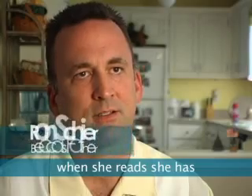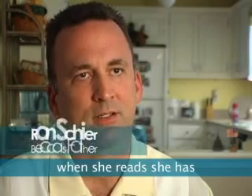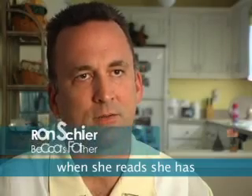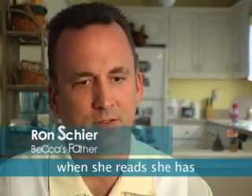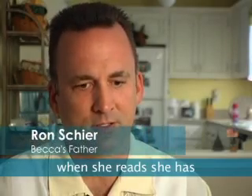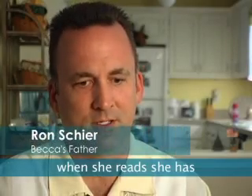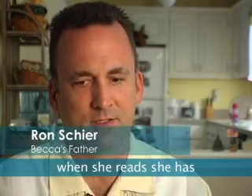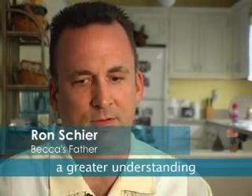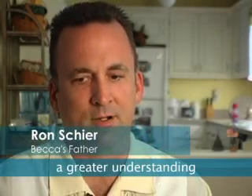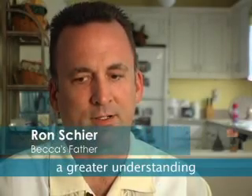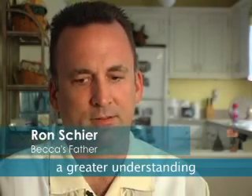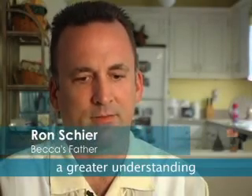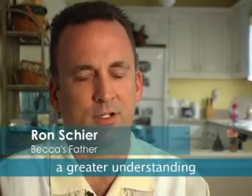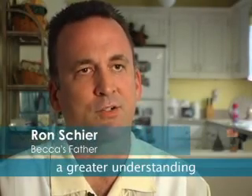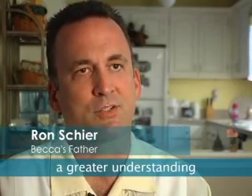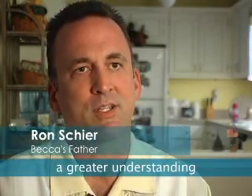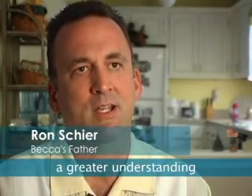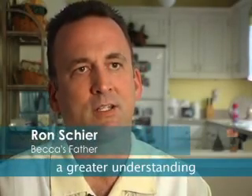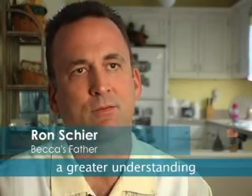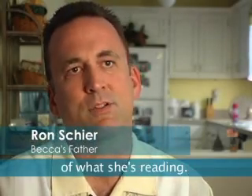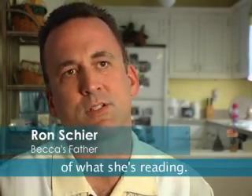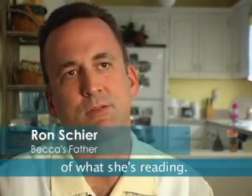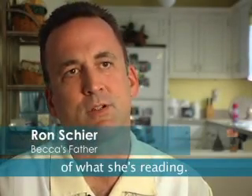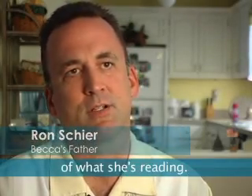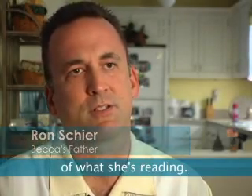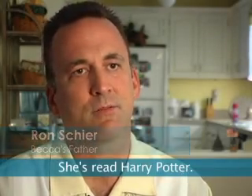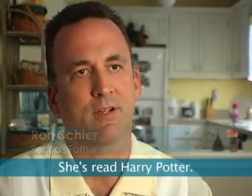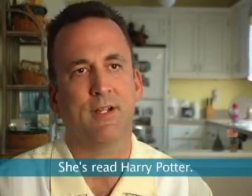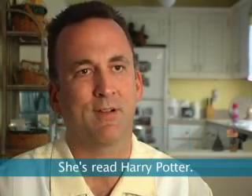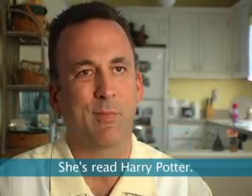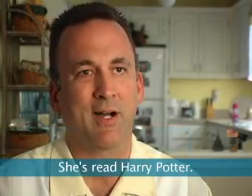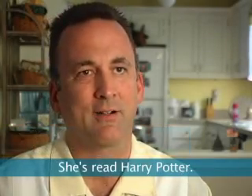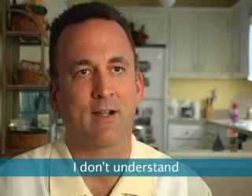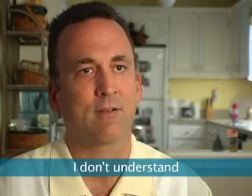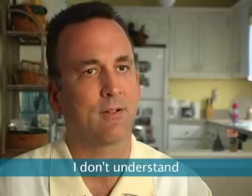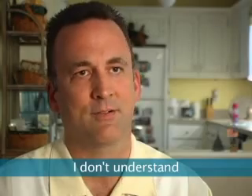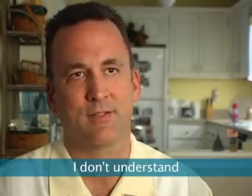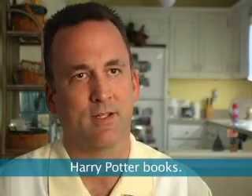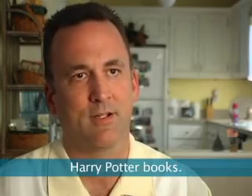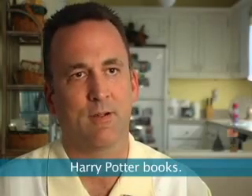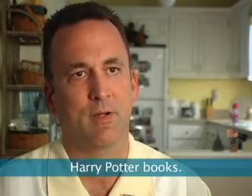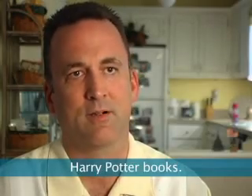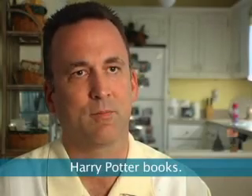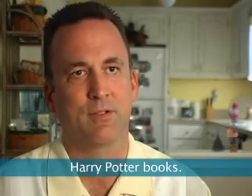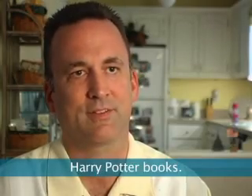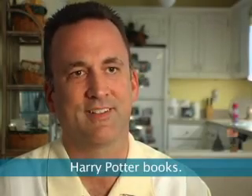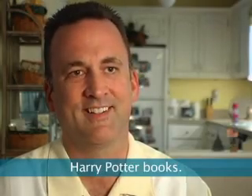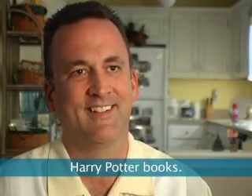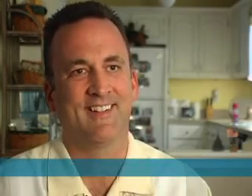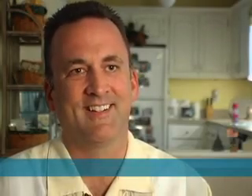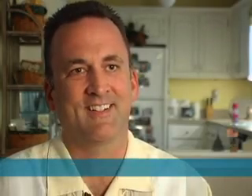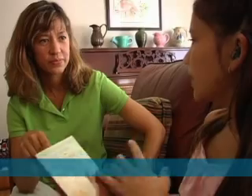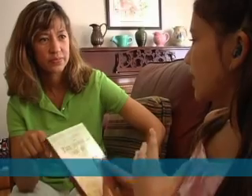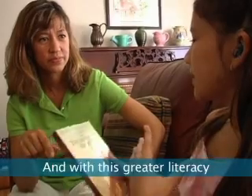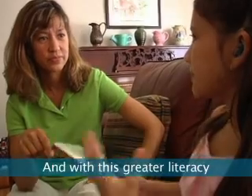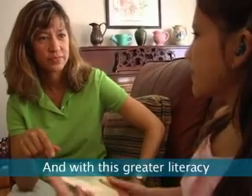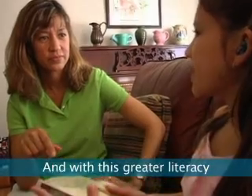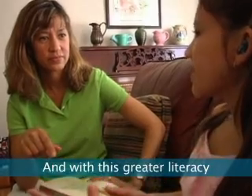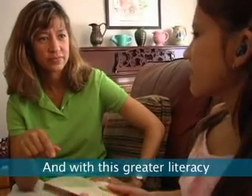a greater understanding of what she's reading. She's read Harry Potter. I don't understand Harry Potter books. And with this